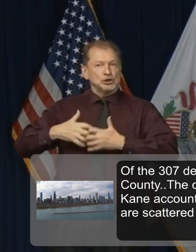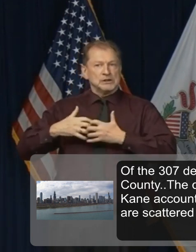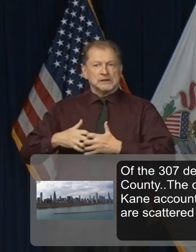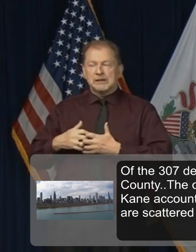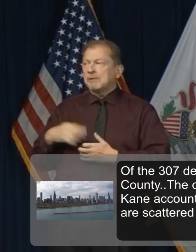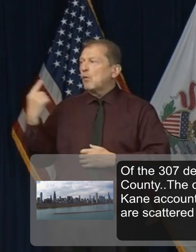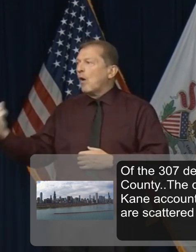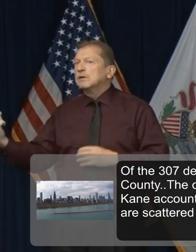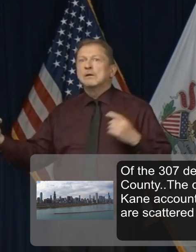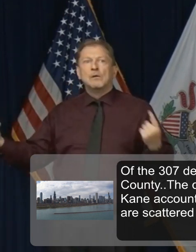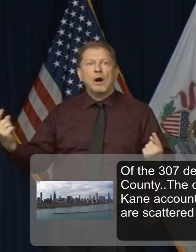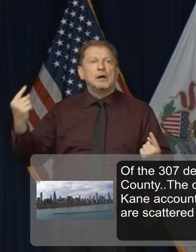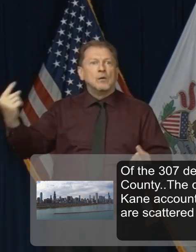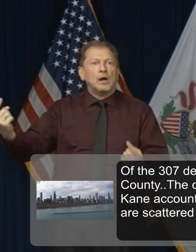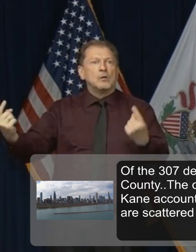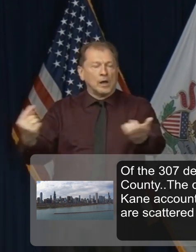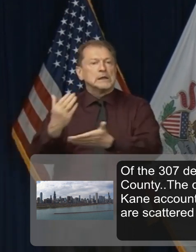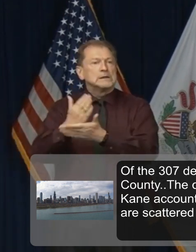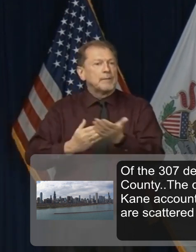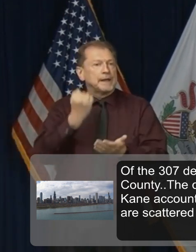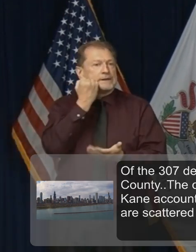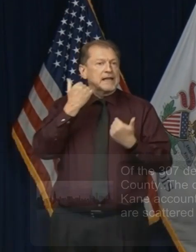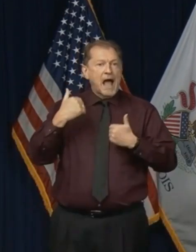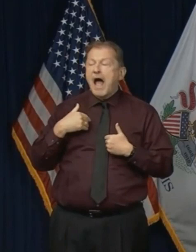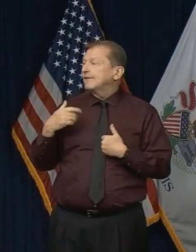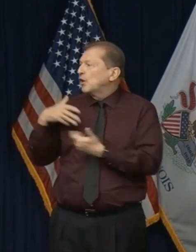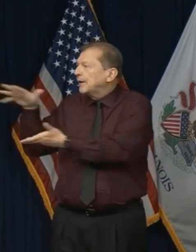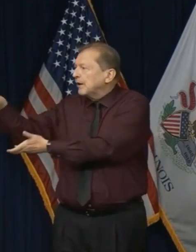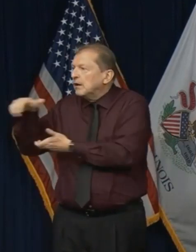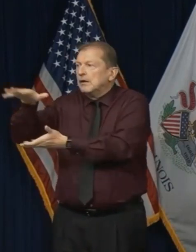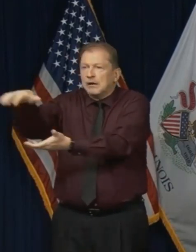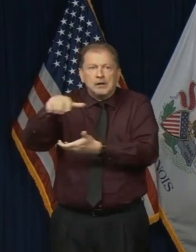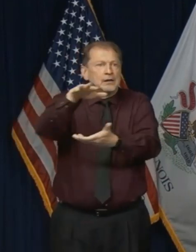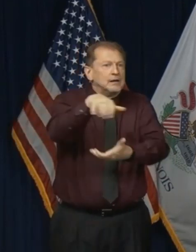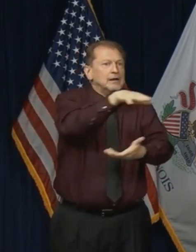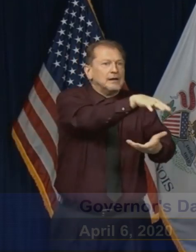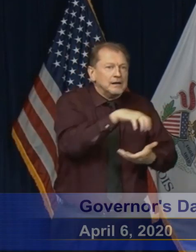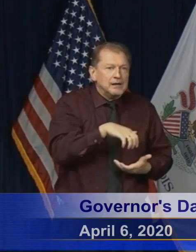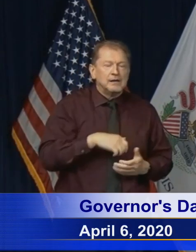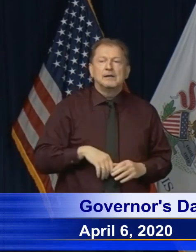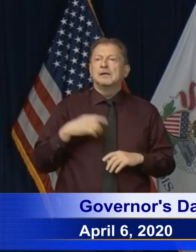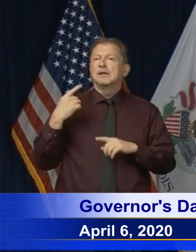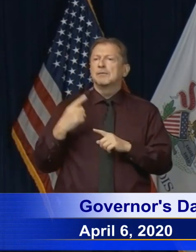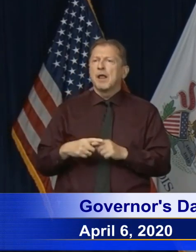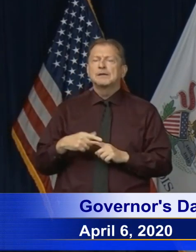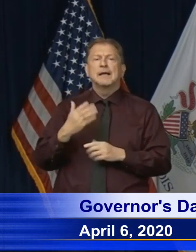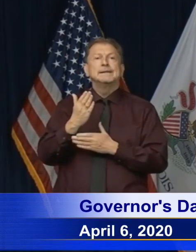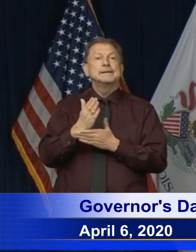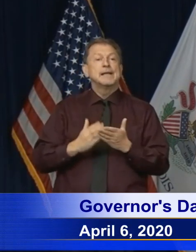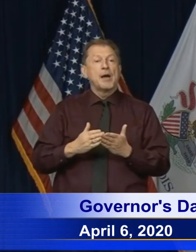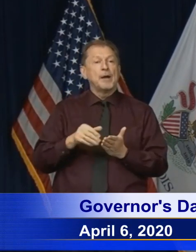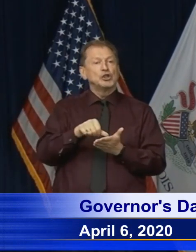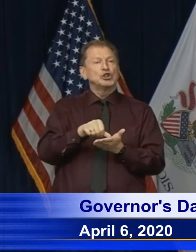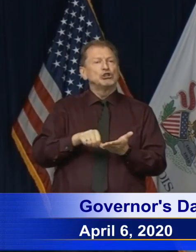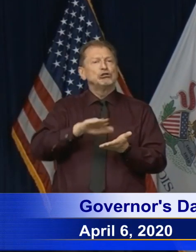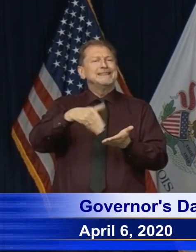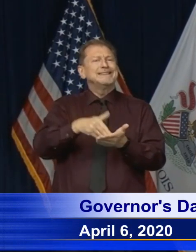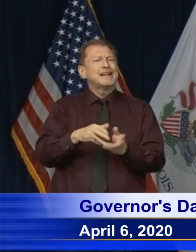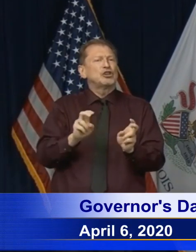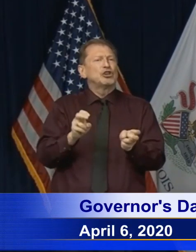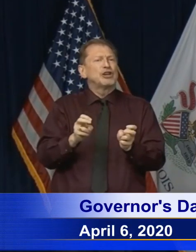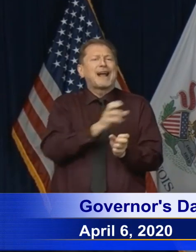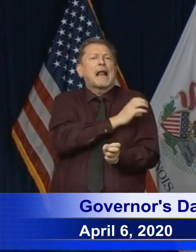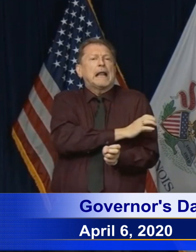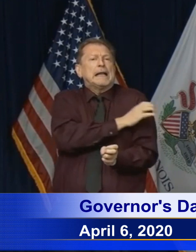unusual, right? But many dentists will keep a ventilator around anyway. Surge centers where elective surgeries had taken place